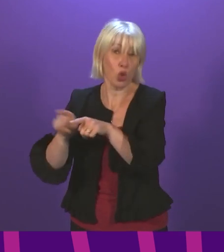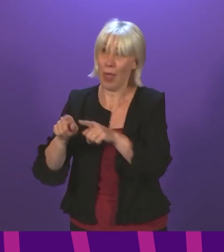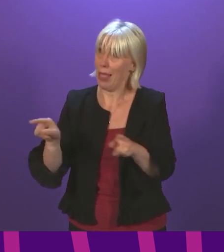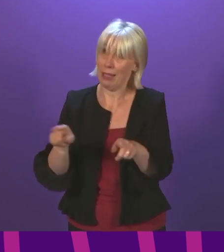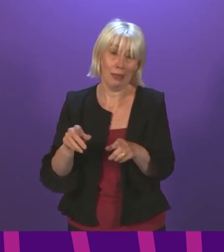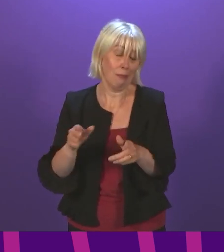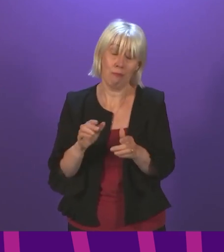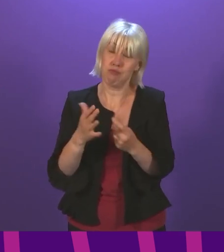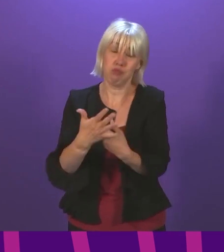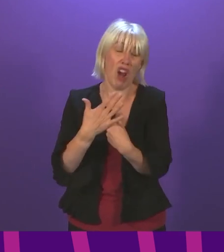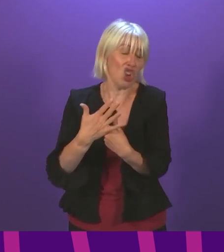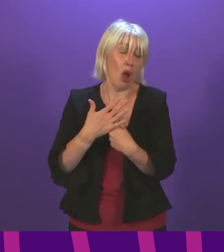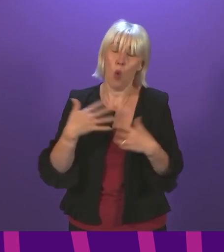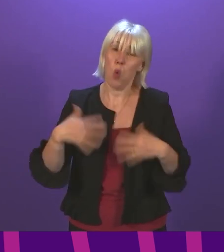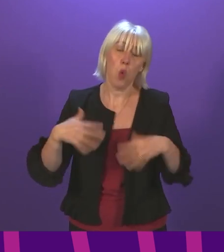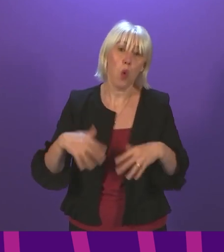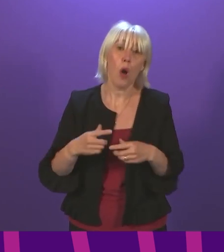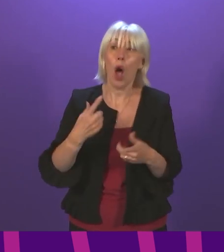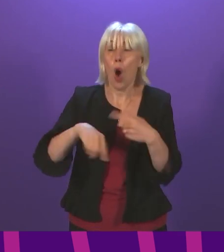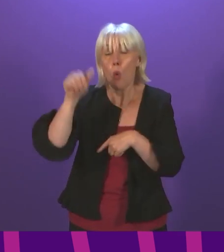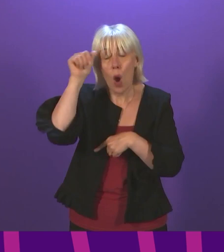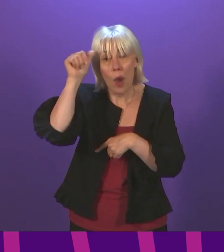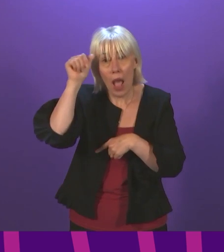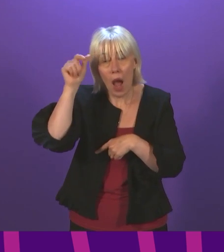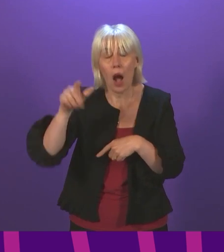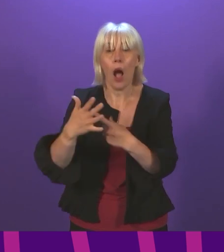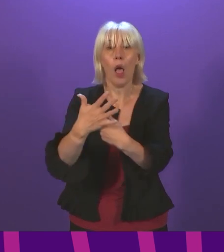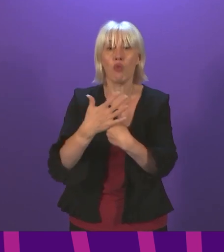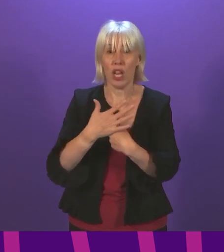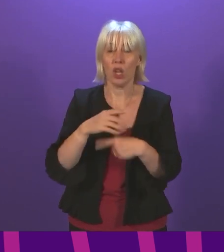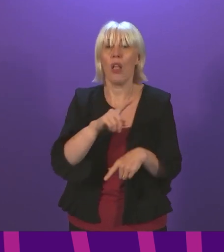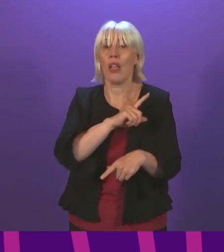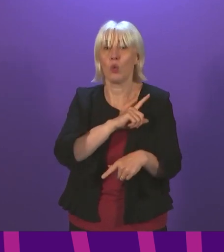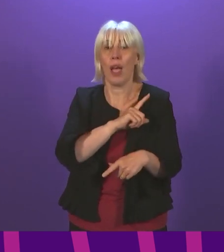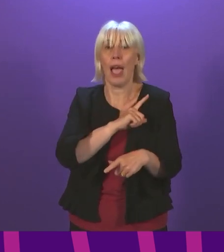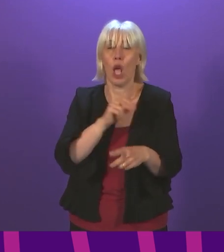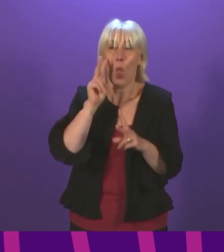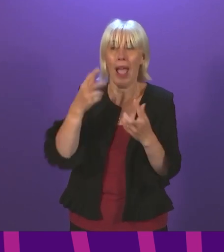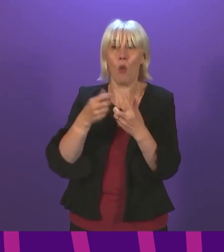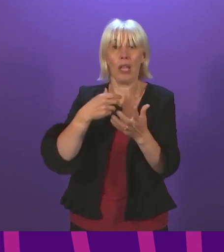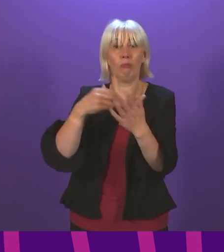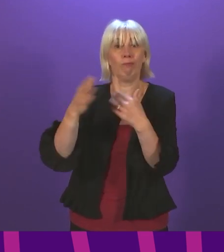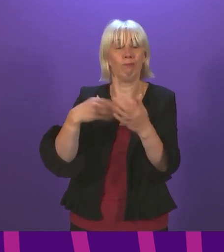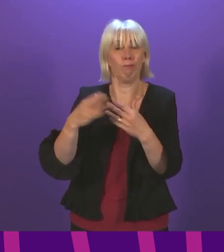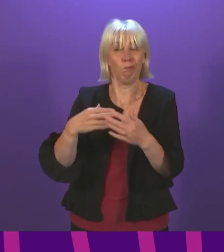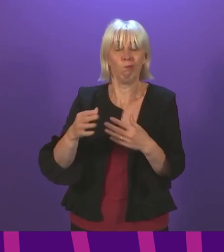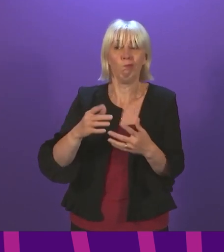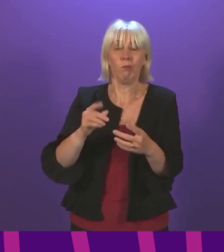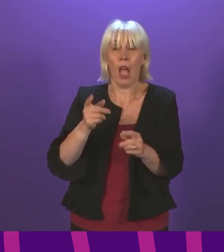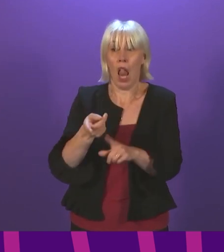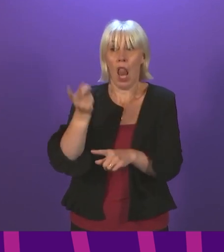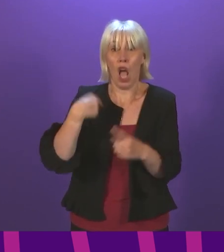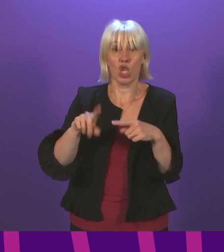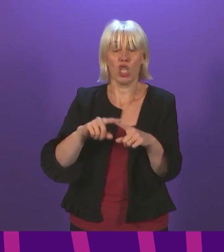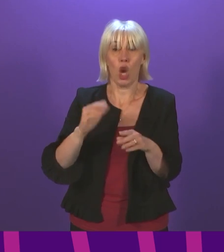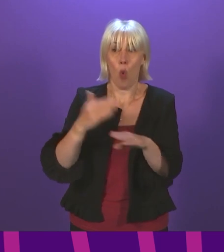because we have been aware of these pressures, we have been doing work to seek to address them. So, for example, last year we commissioned a